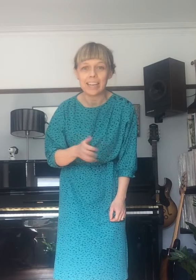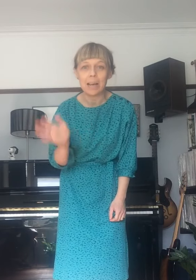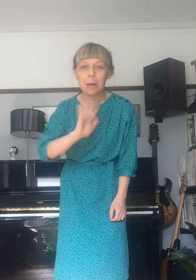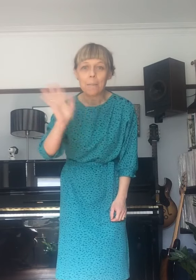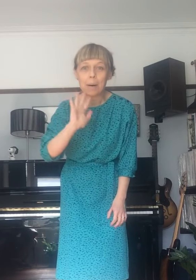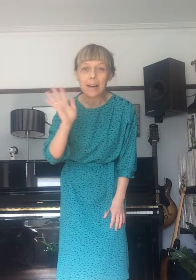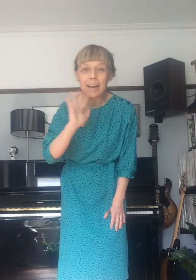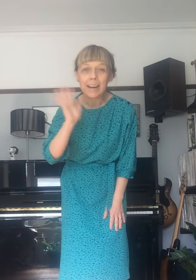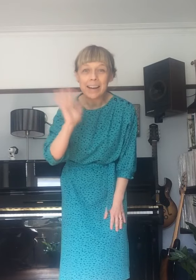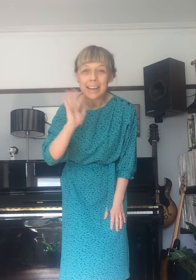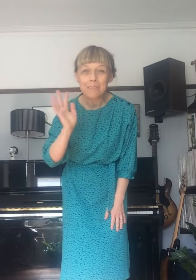Bye.